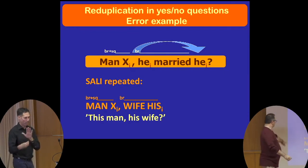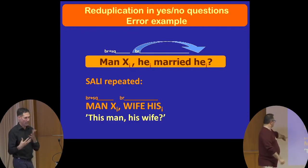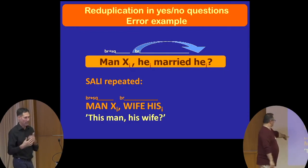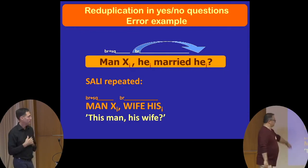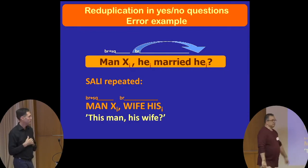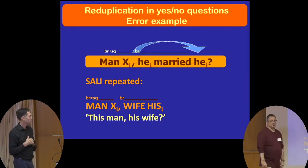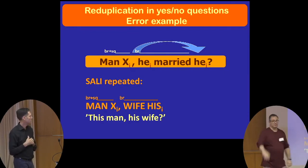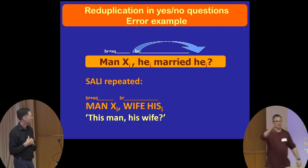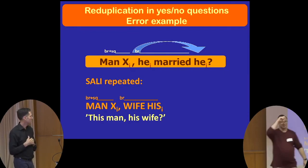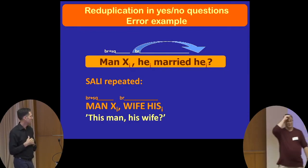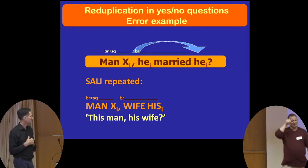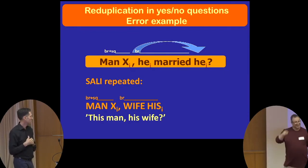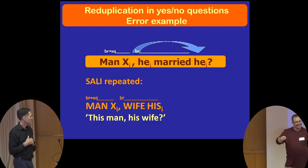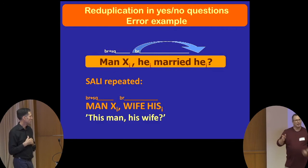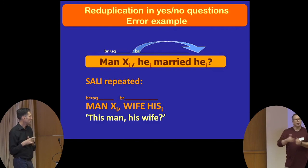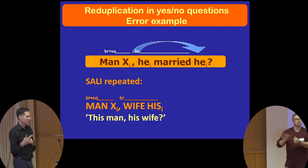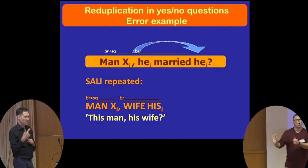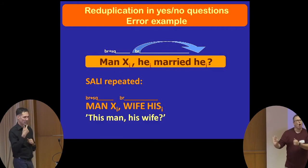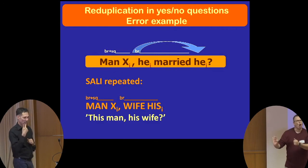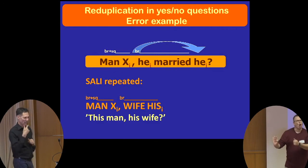Man, index? Wife, his?